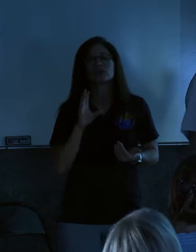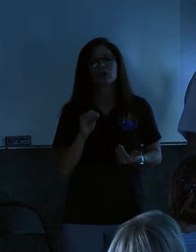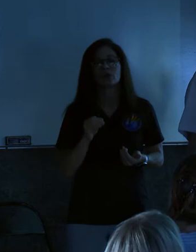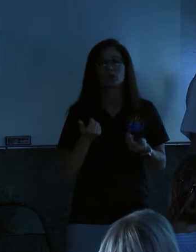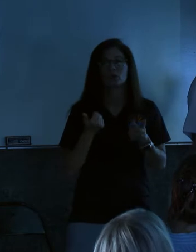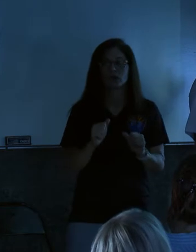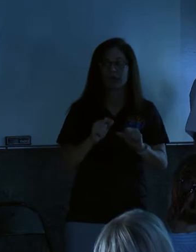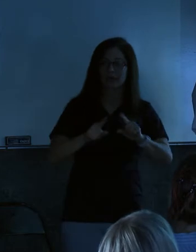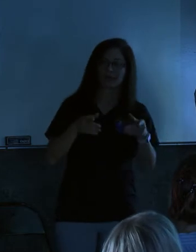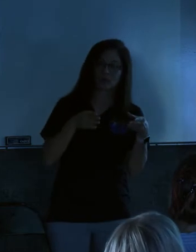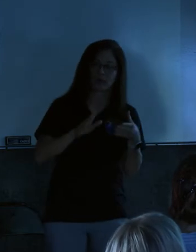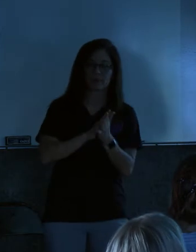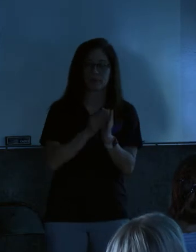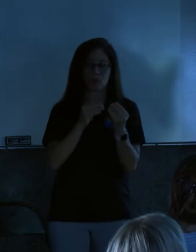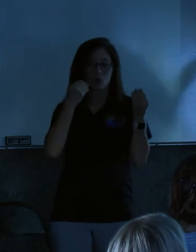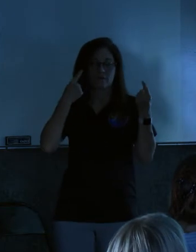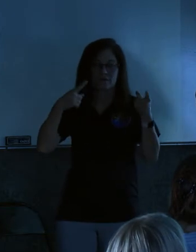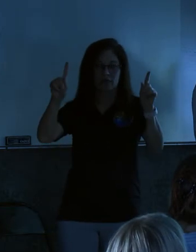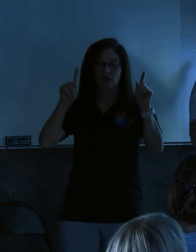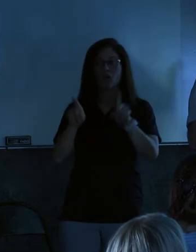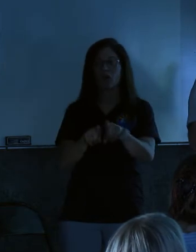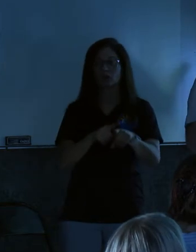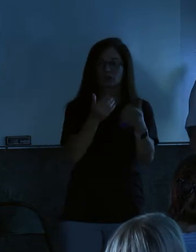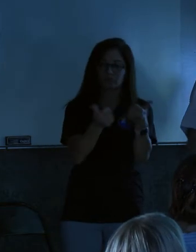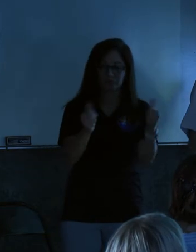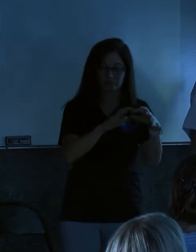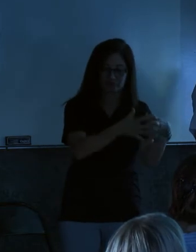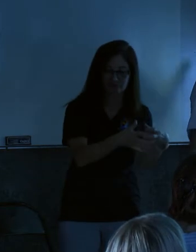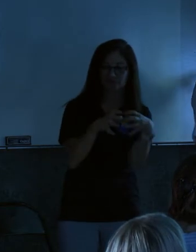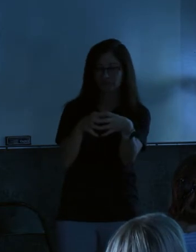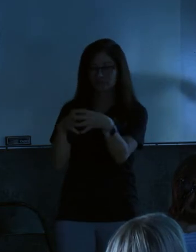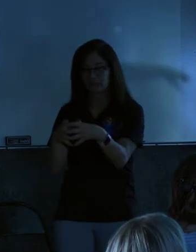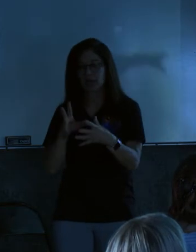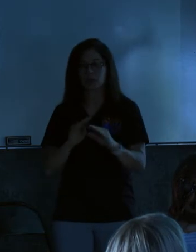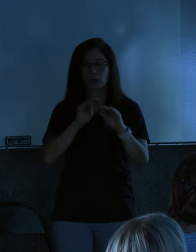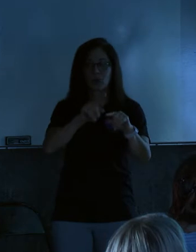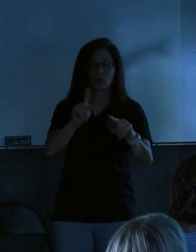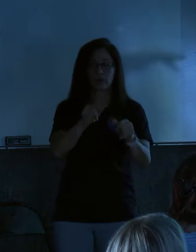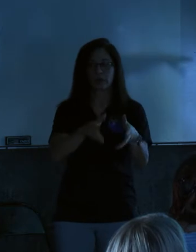a different method to be more effective and also to sort this material into its final resting place.